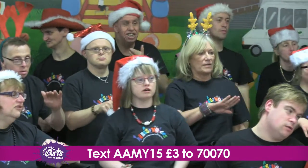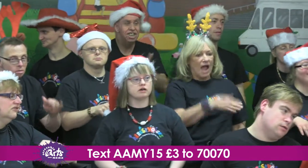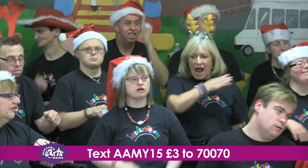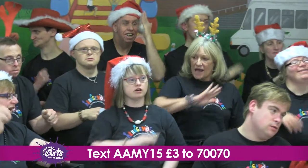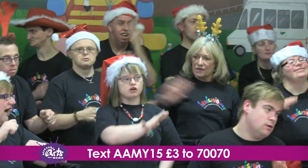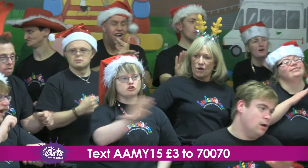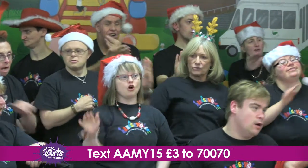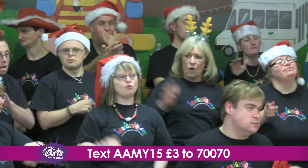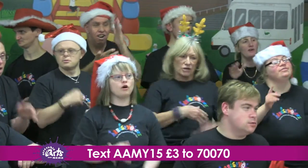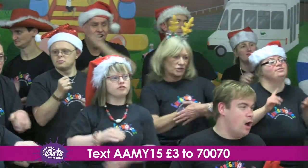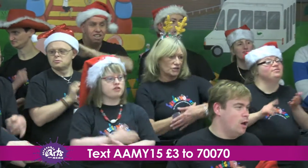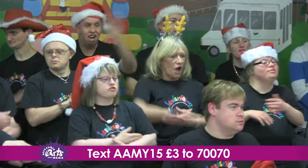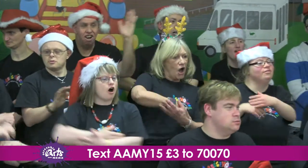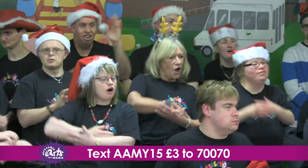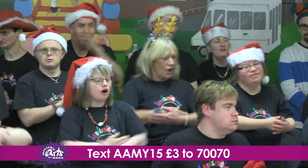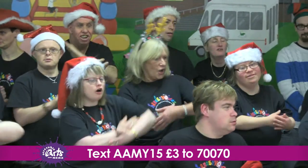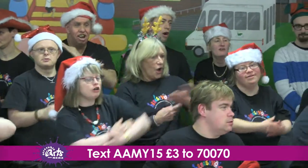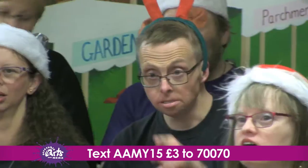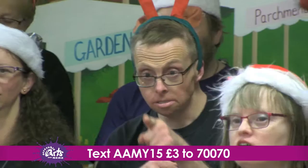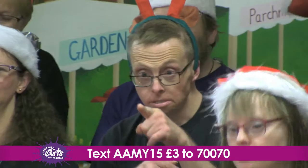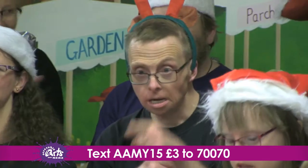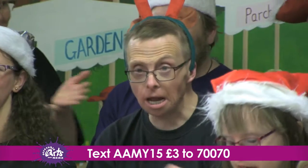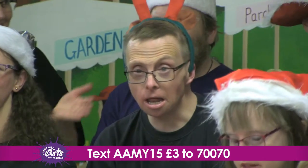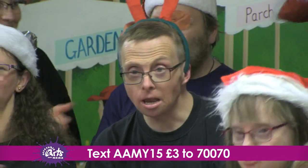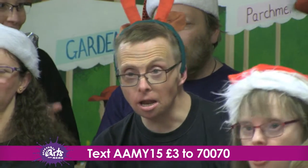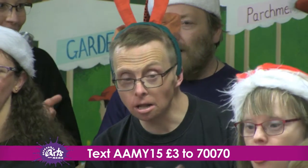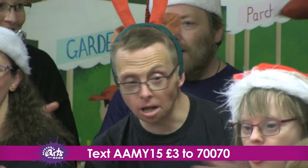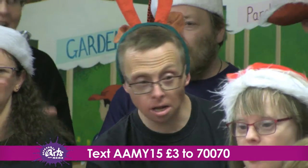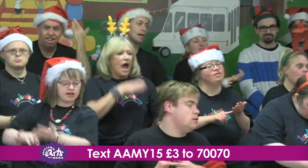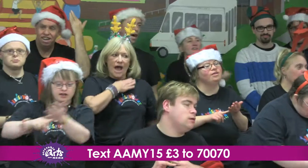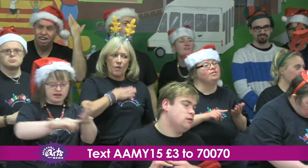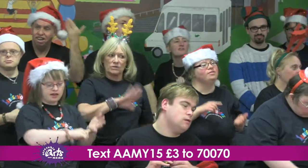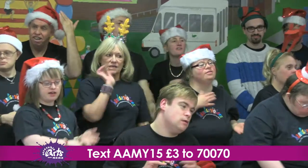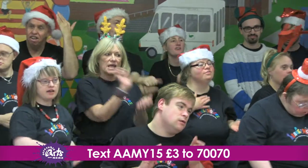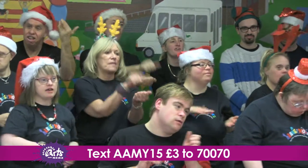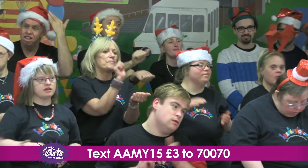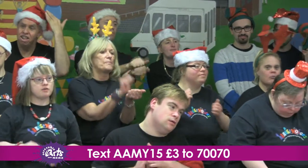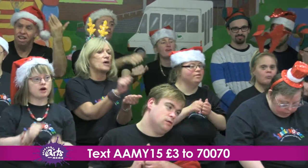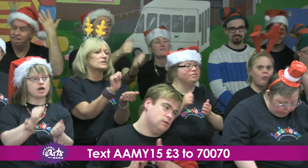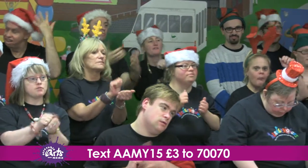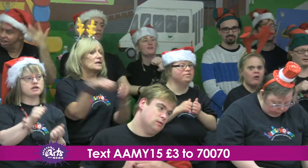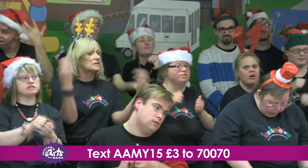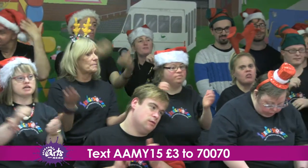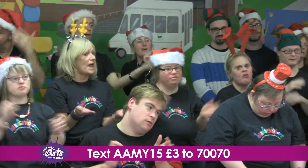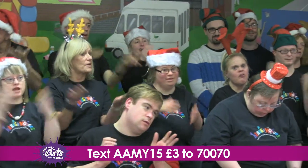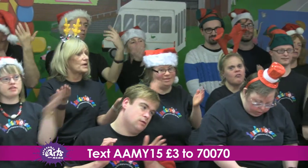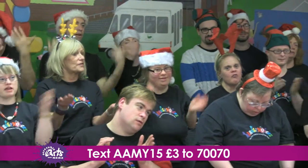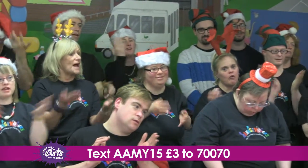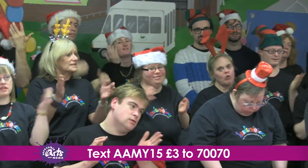I don't want a doll or a dinky toy. I want a hippopotamus to play with and